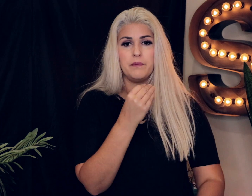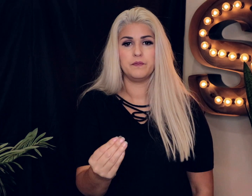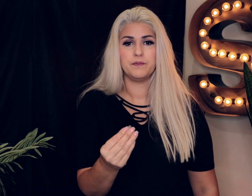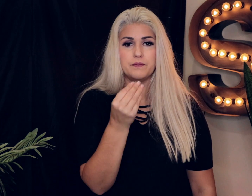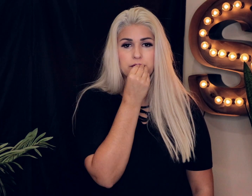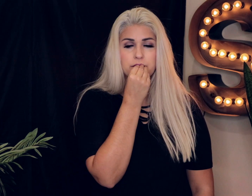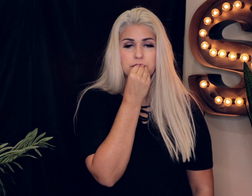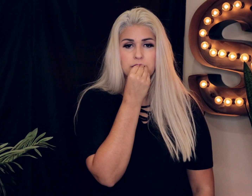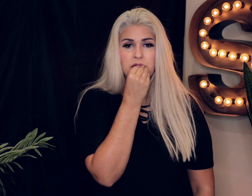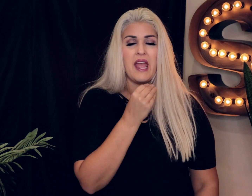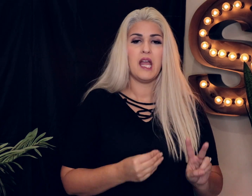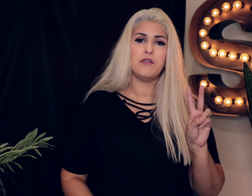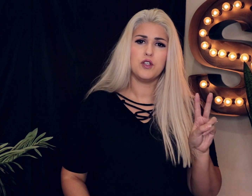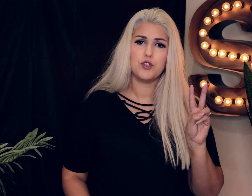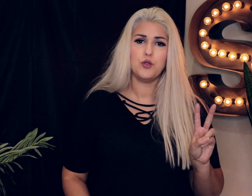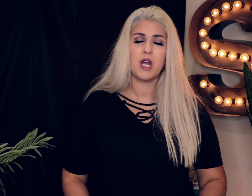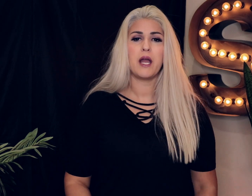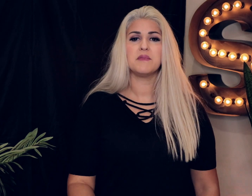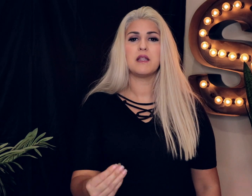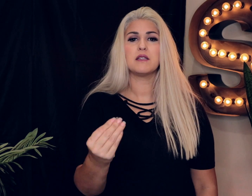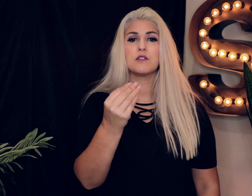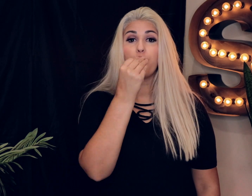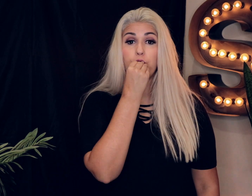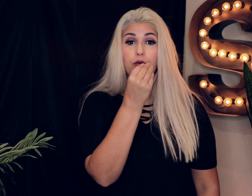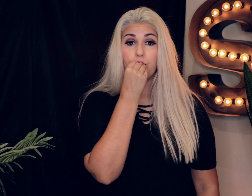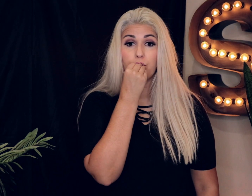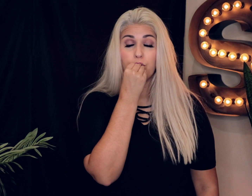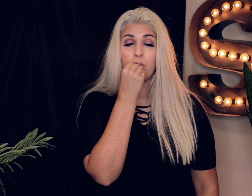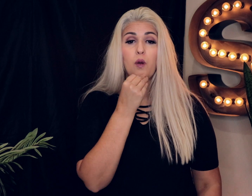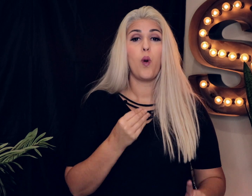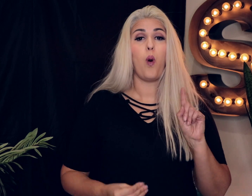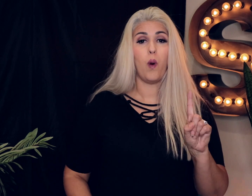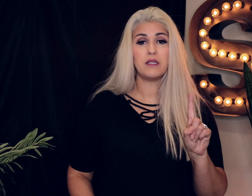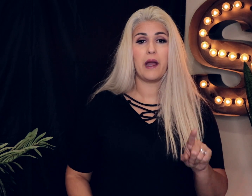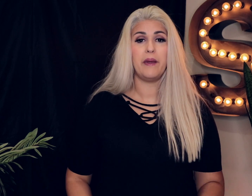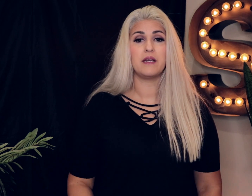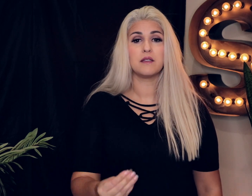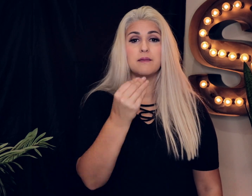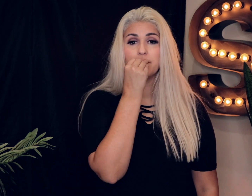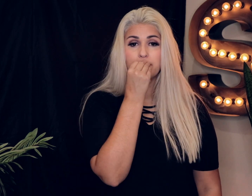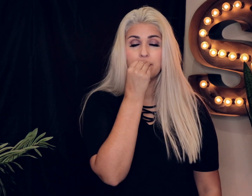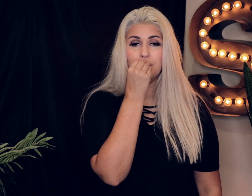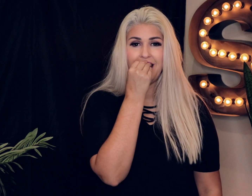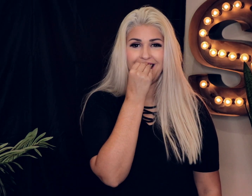if you do two times then this is food one time and it's eat